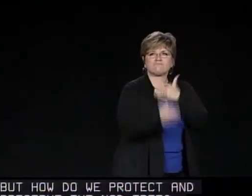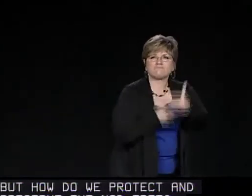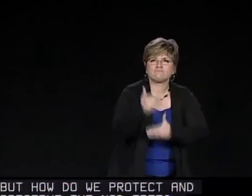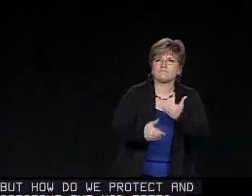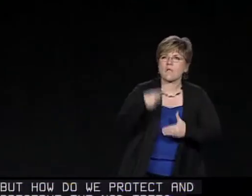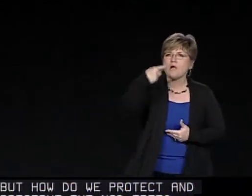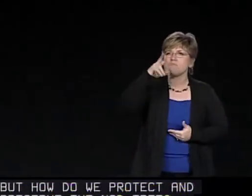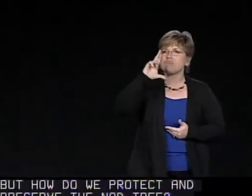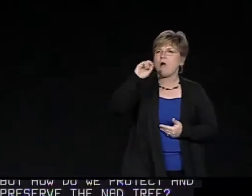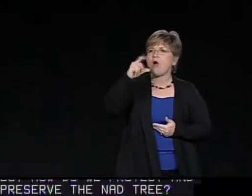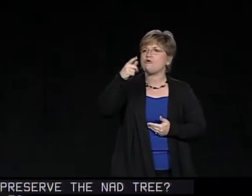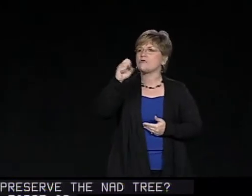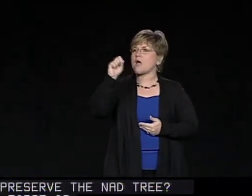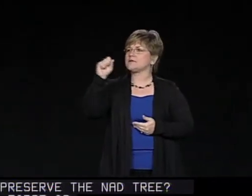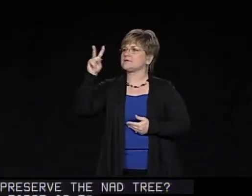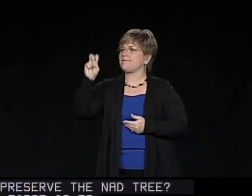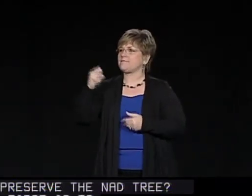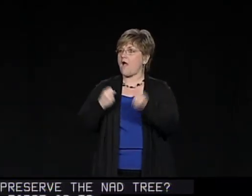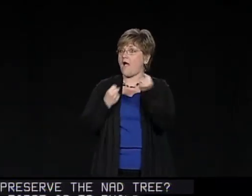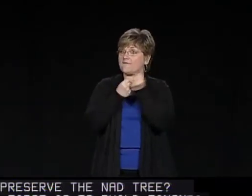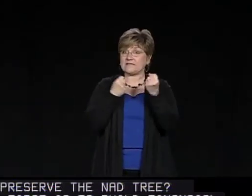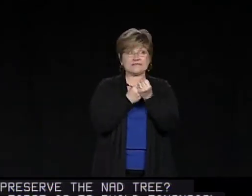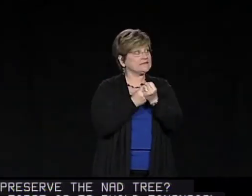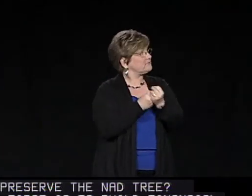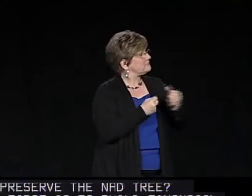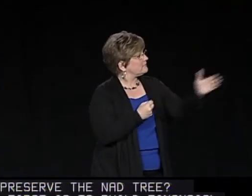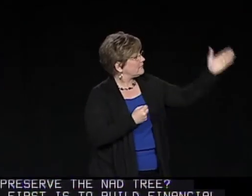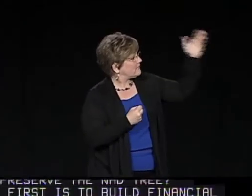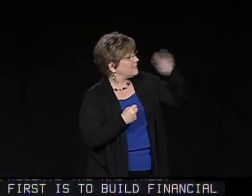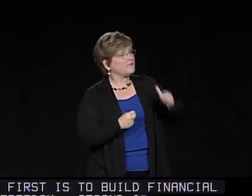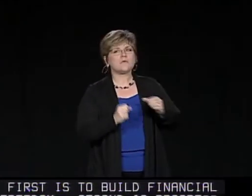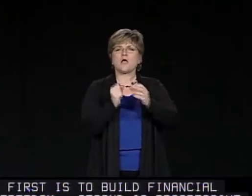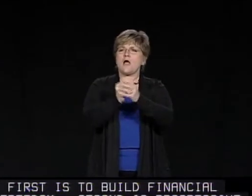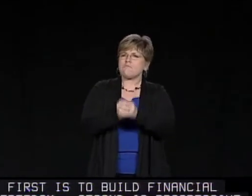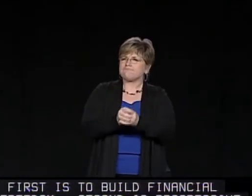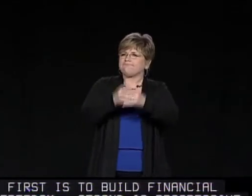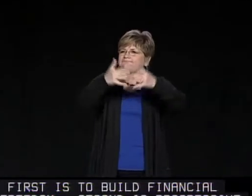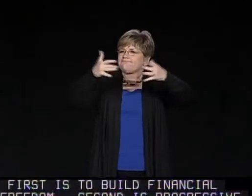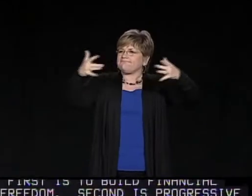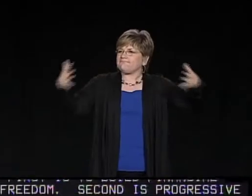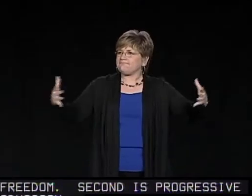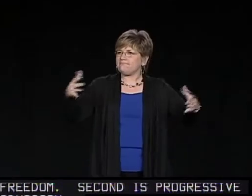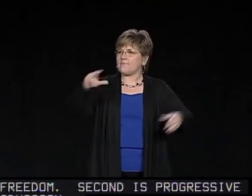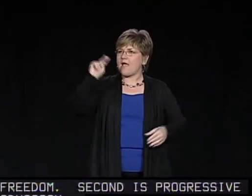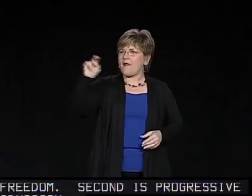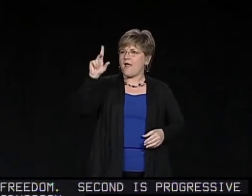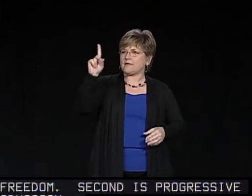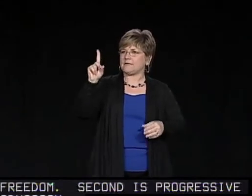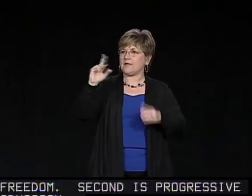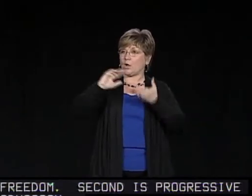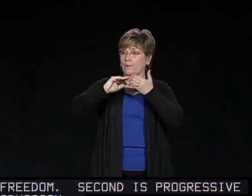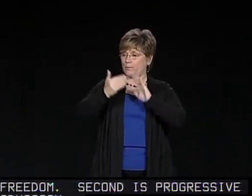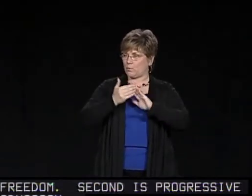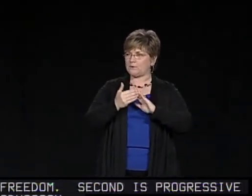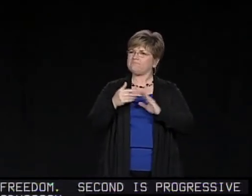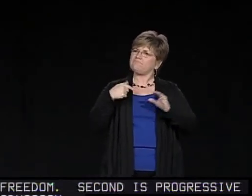Second is progressive advocacy. And third is growing the NAD